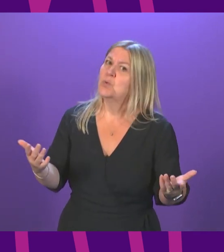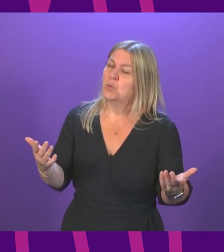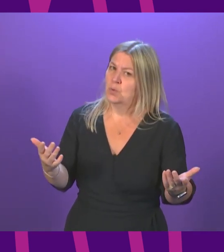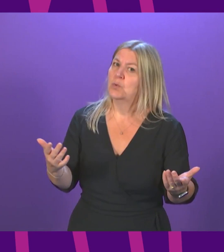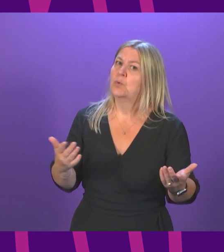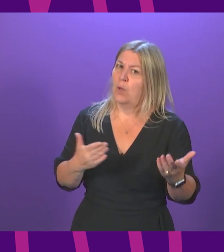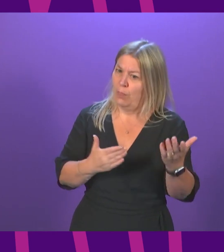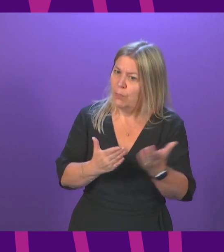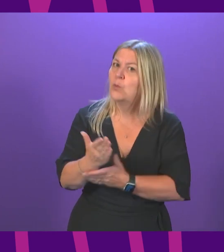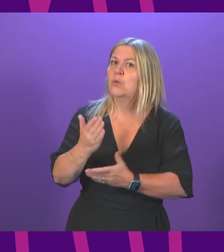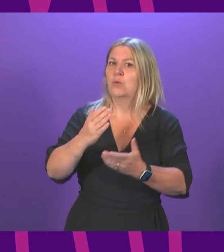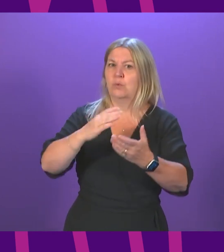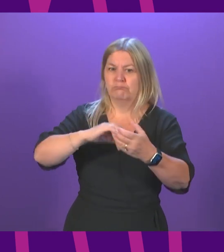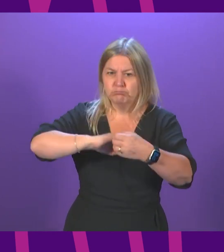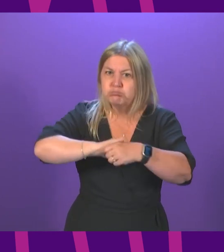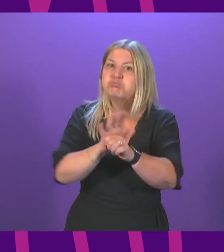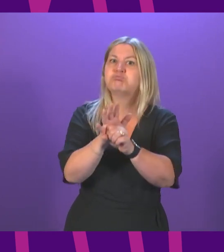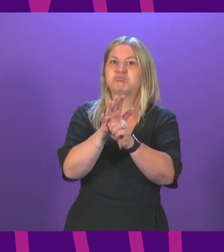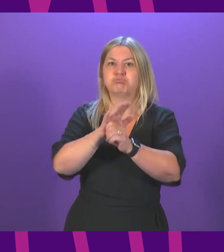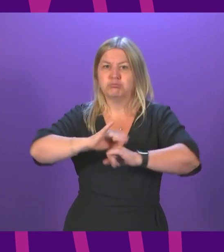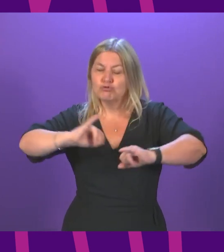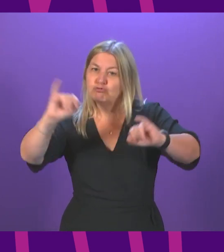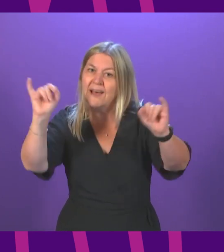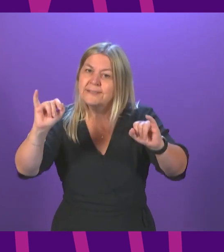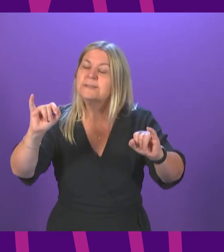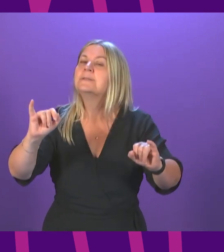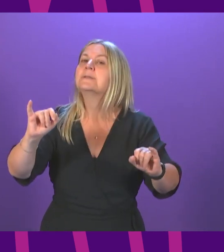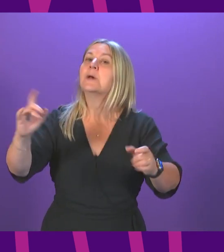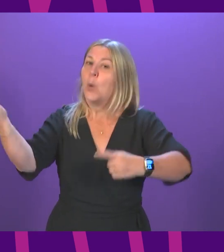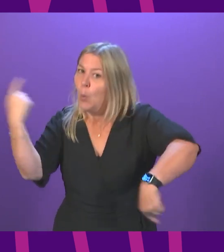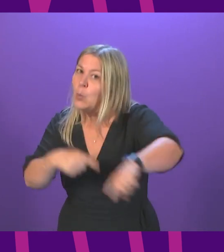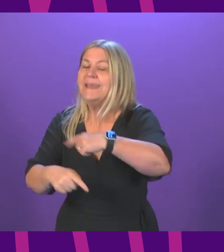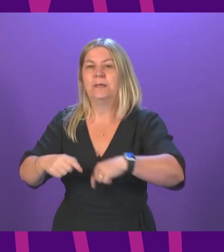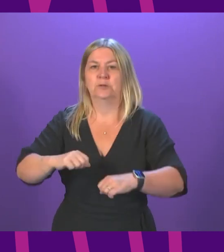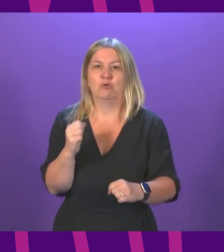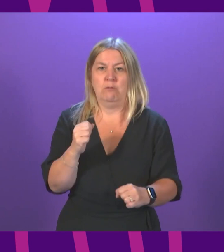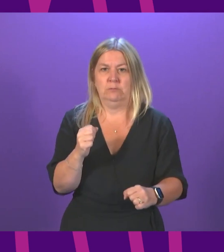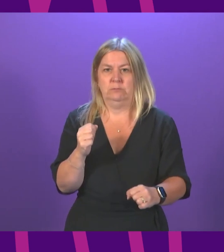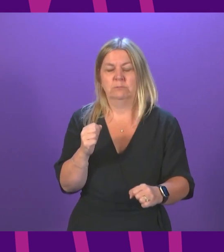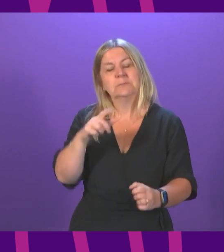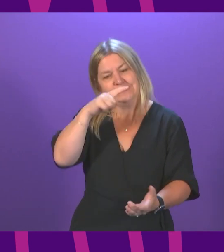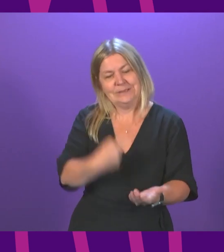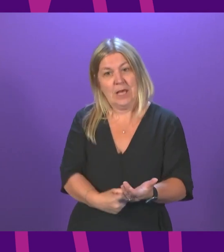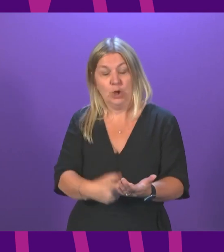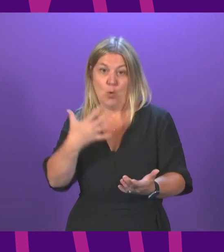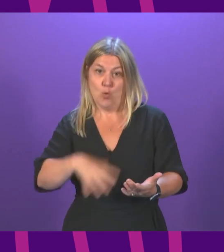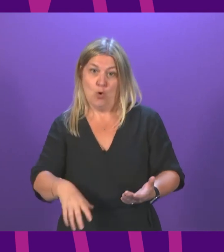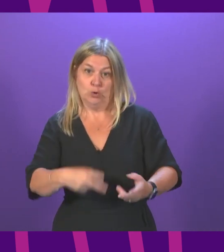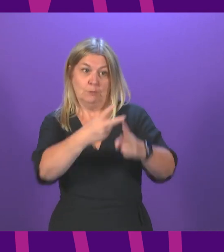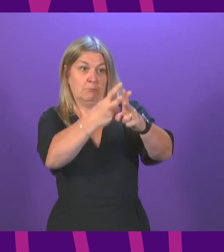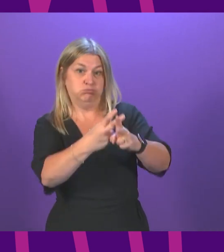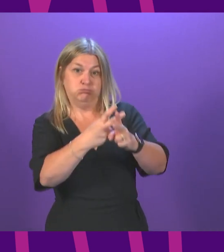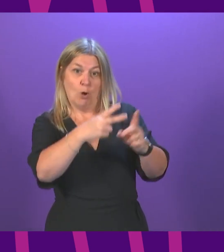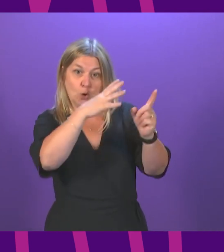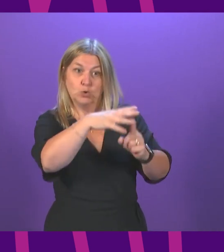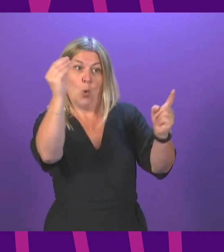this Covid crisis, I do think we should have the opportunity to decide if we want to be governed by Brexit Tories or